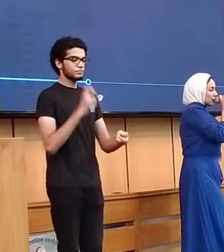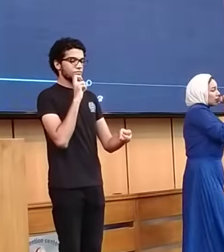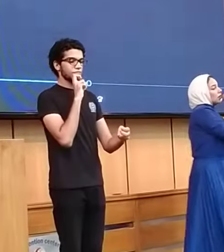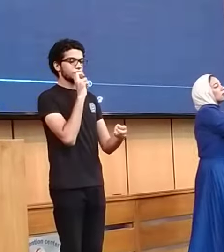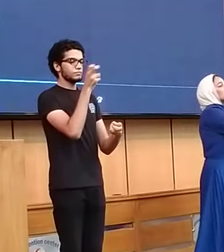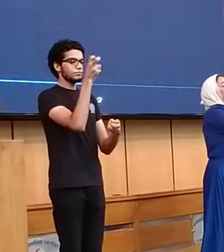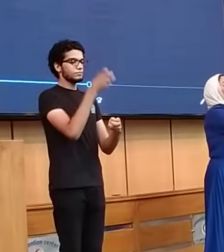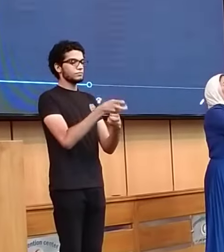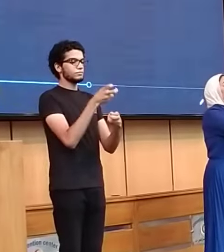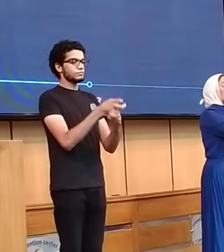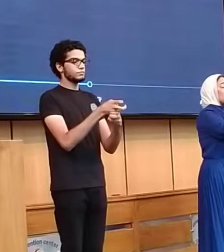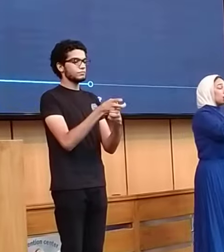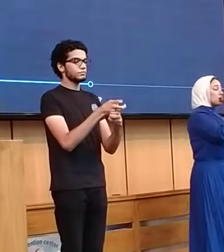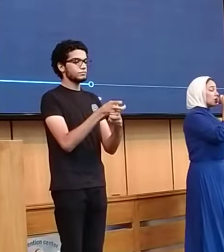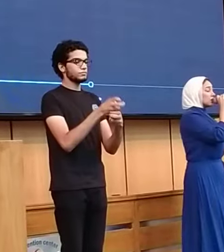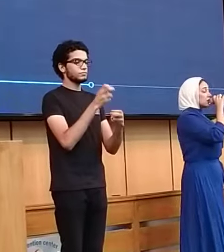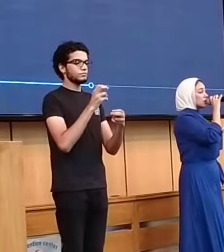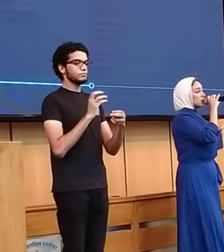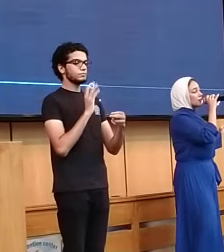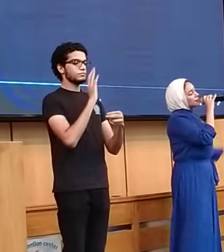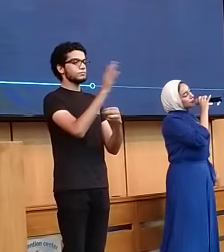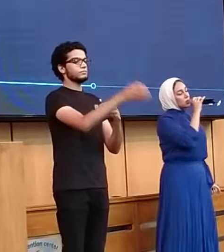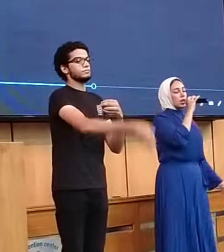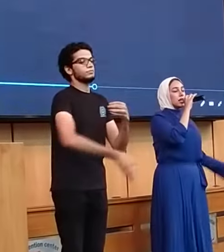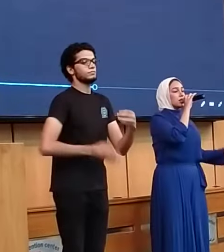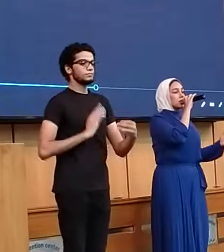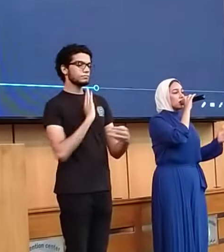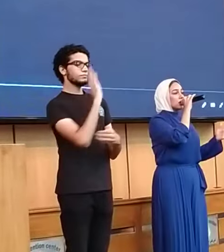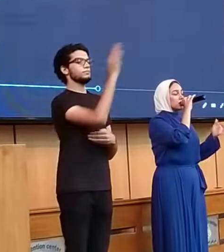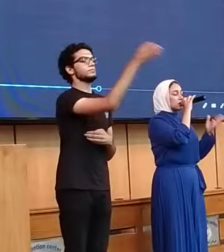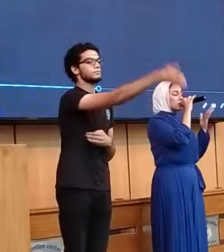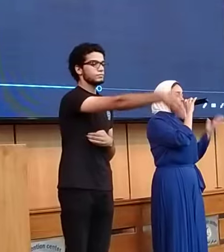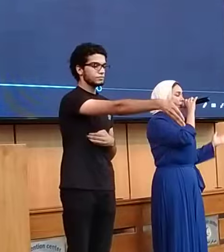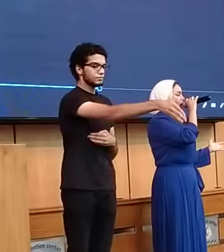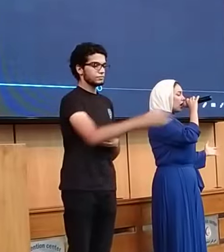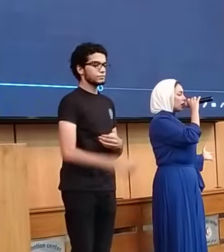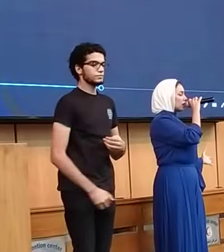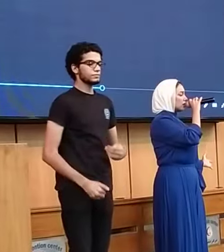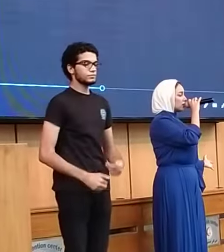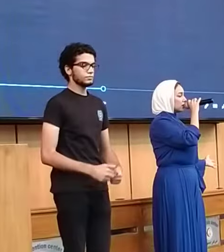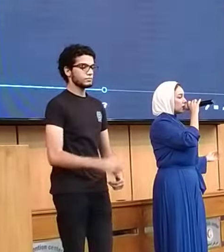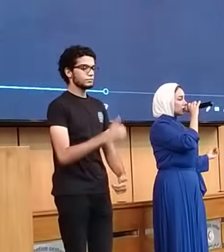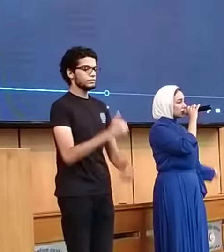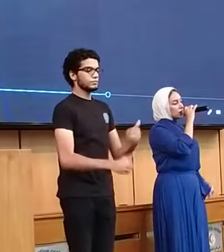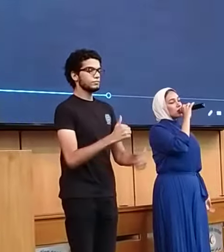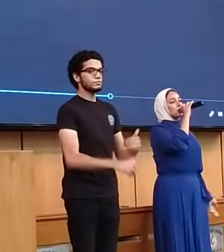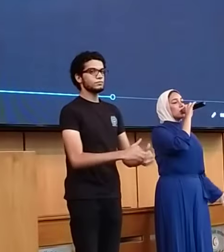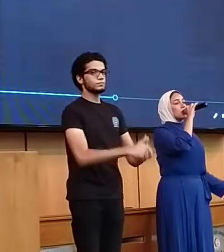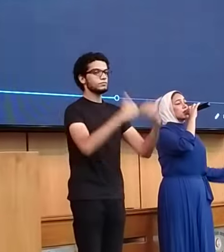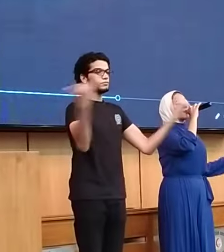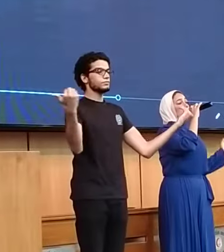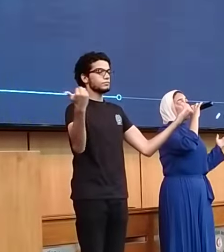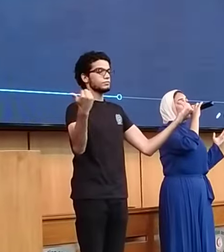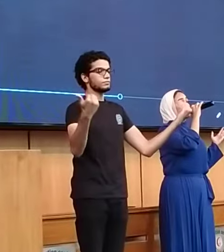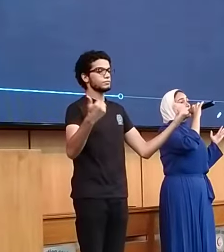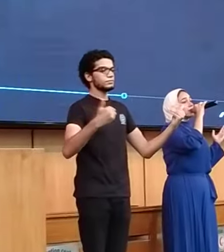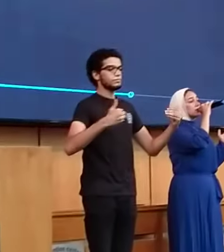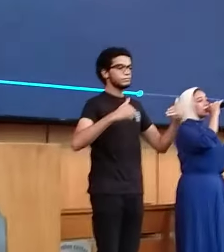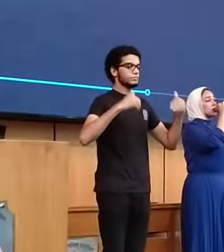If you're out, we'll be just fine Work it out, yeah,